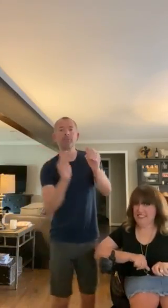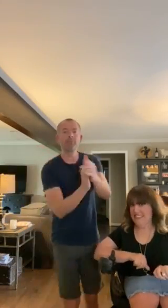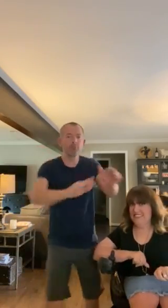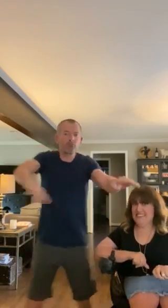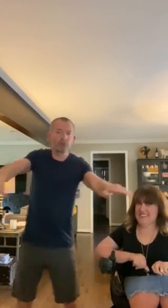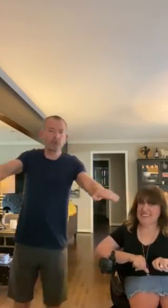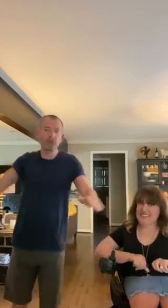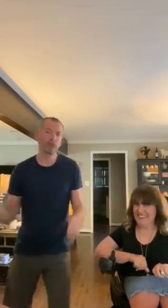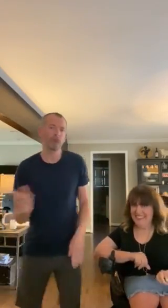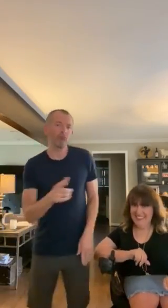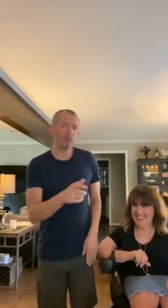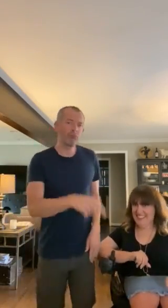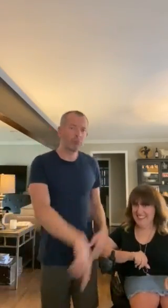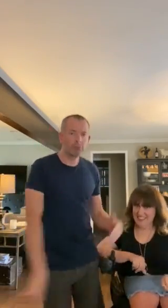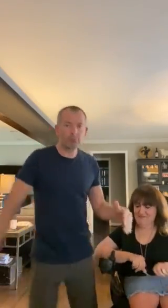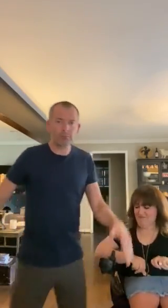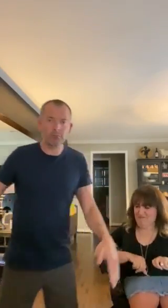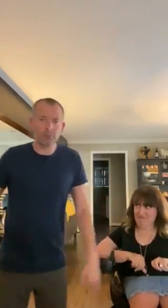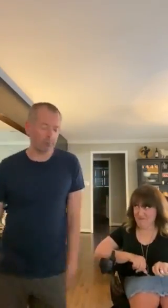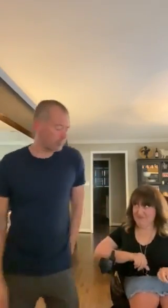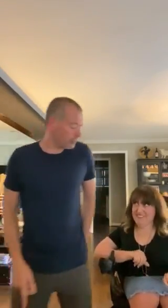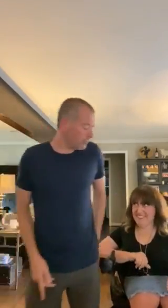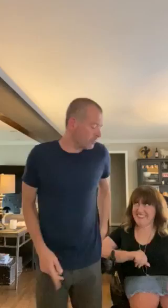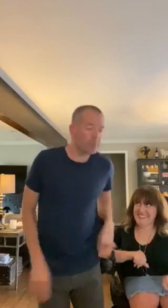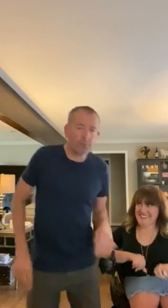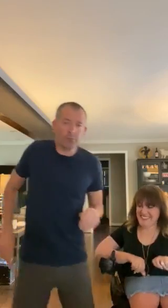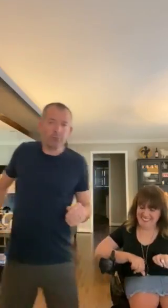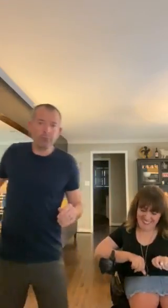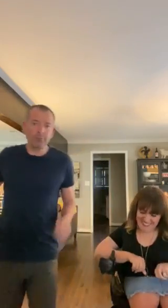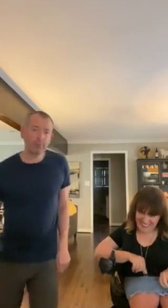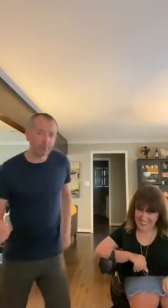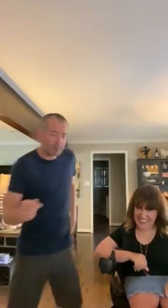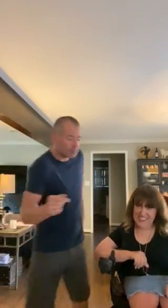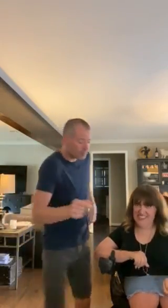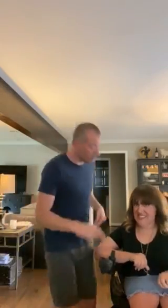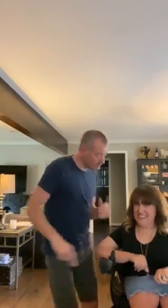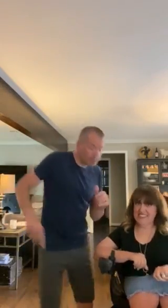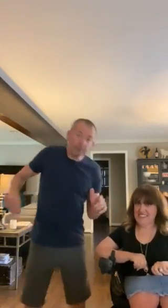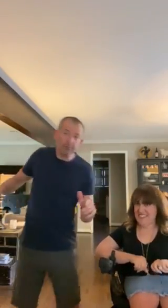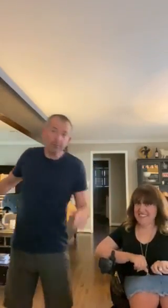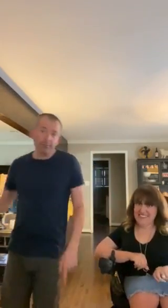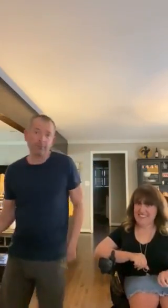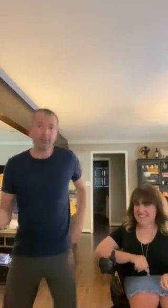but that day on I made a vow I I've been there with you for me some way some hot